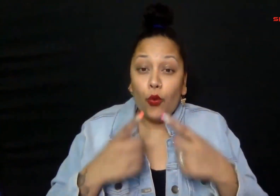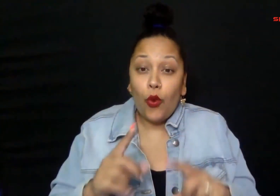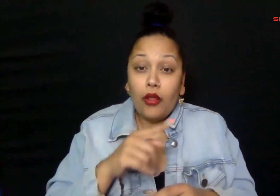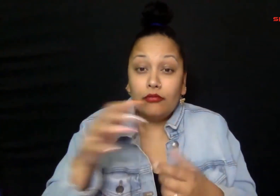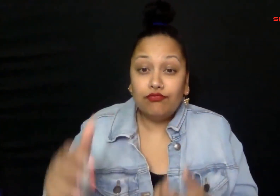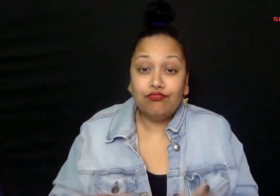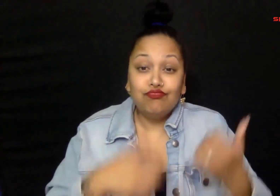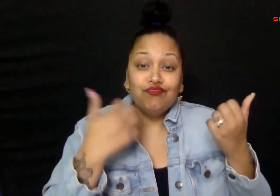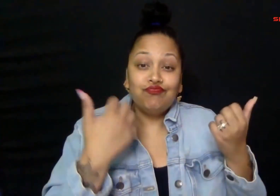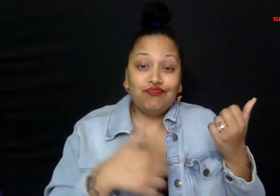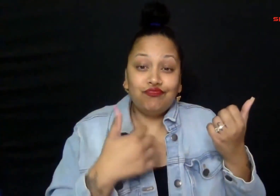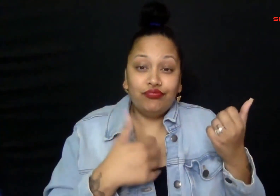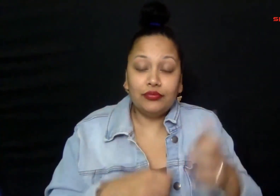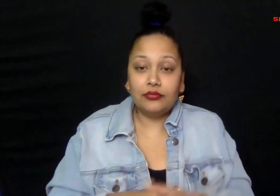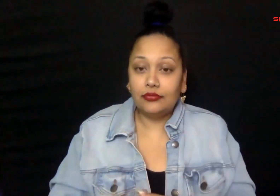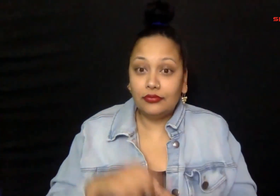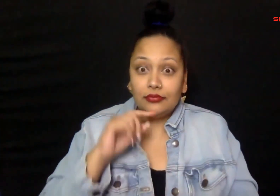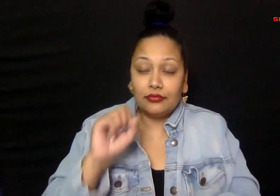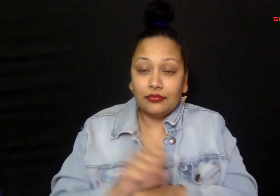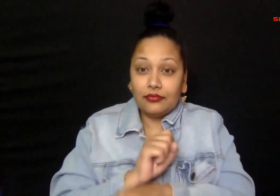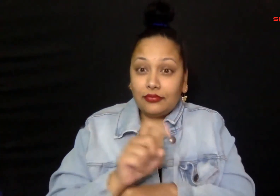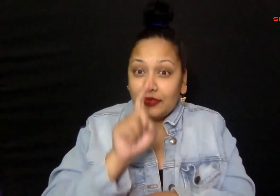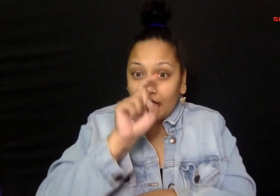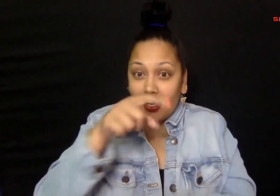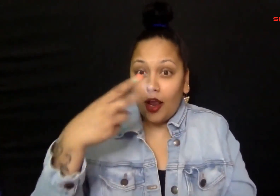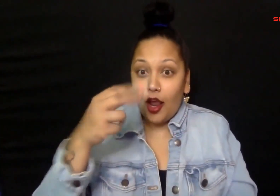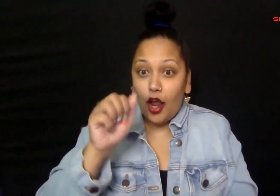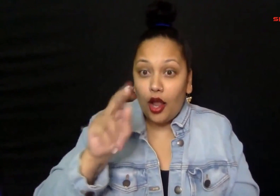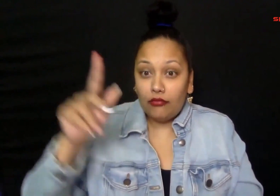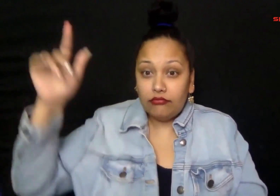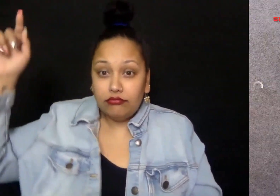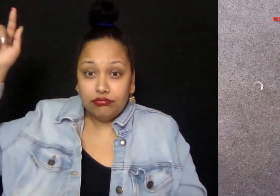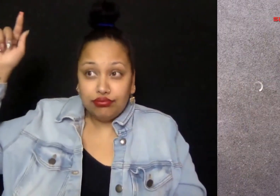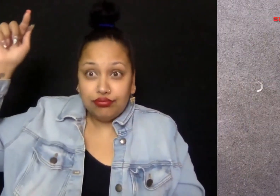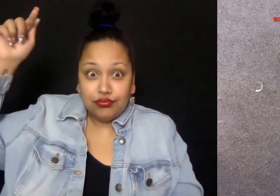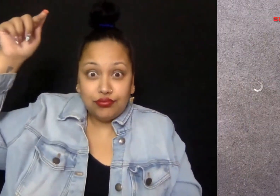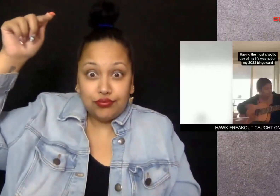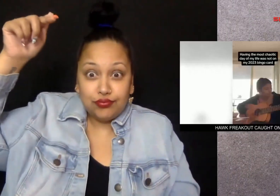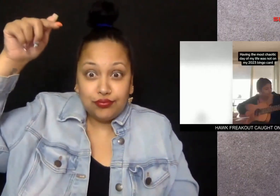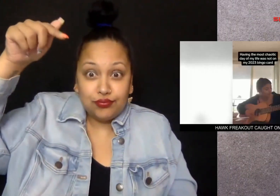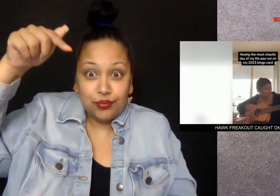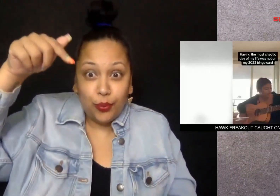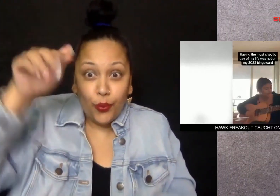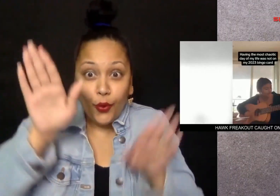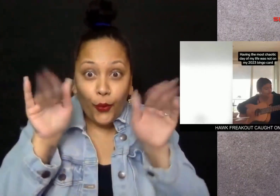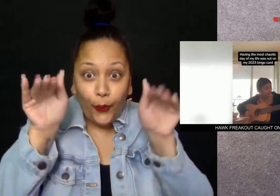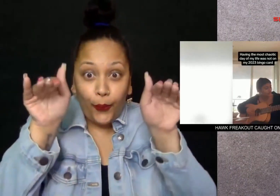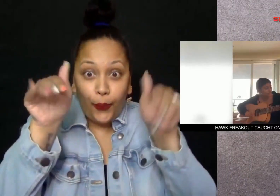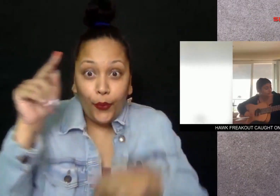While she is playing the guitar A hawk lands on the balcony behind her